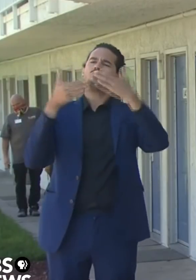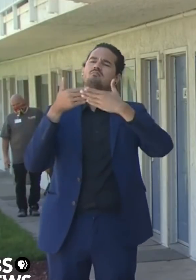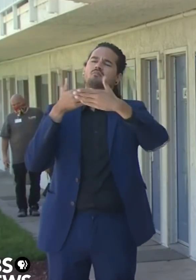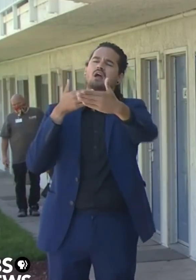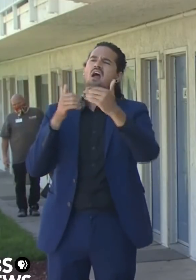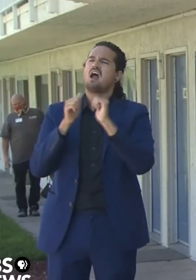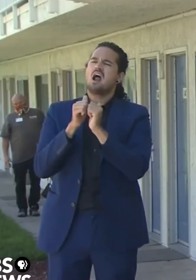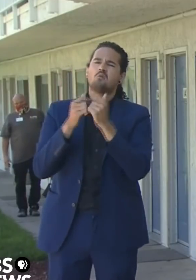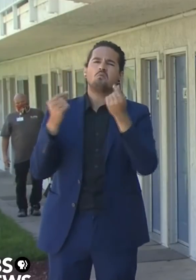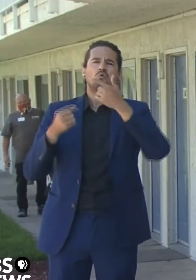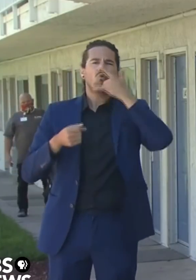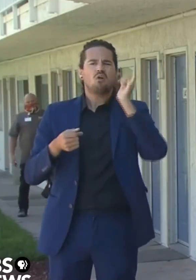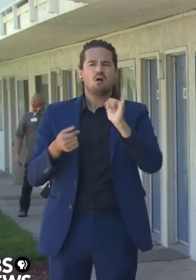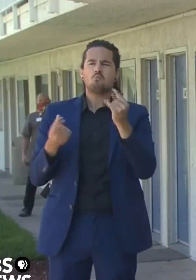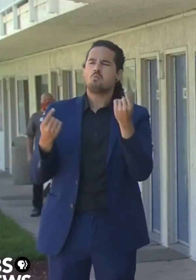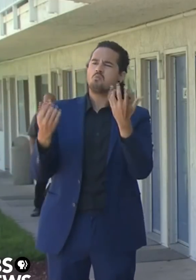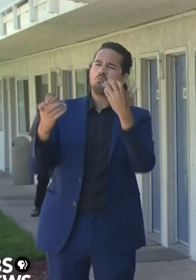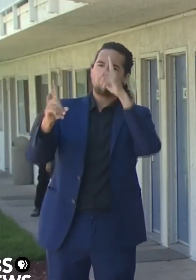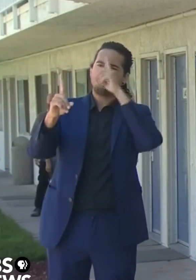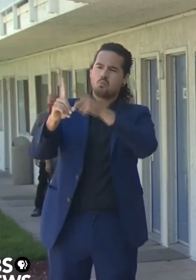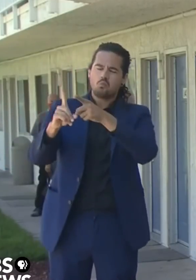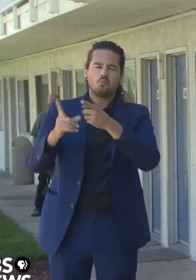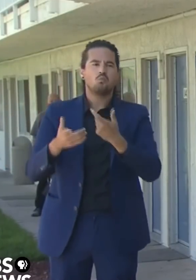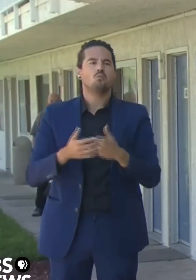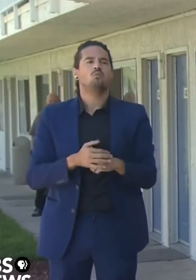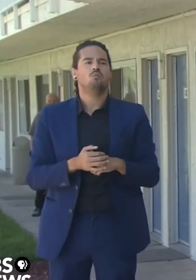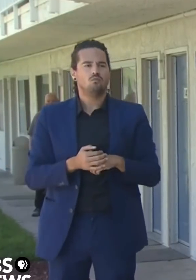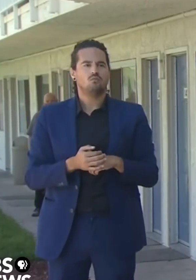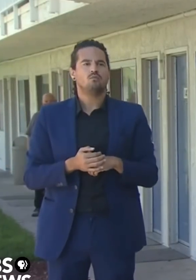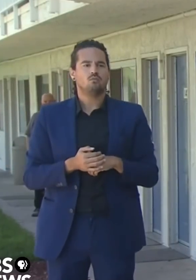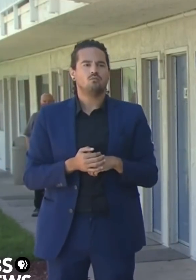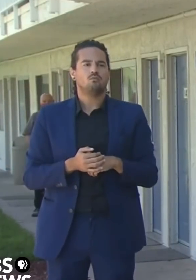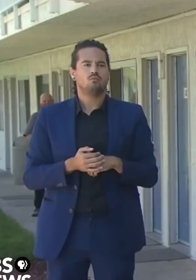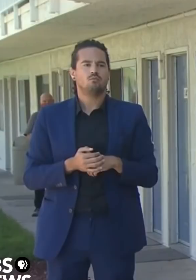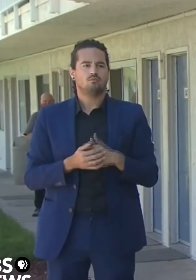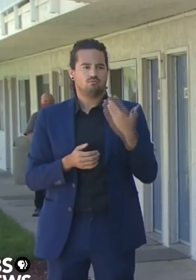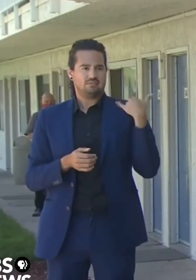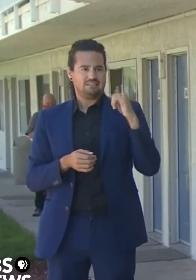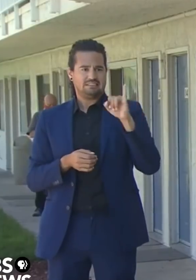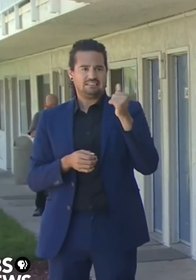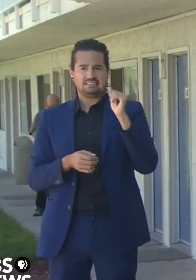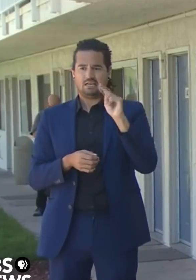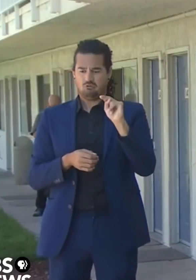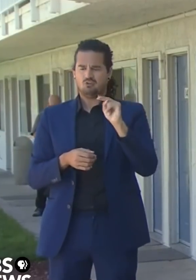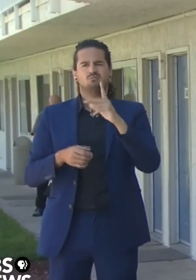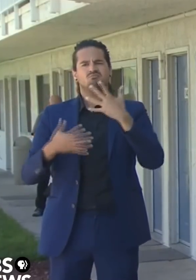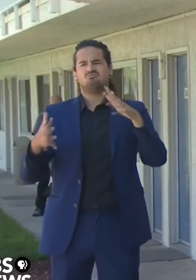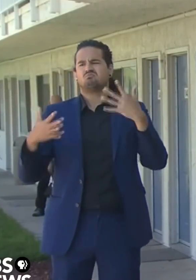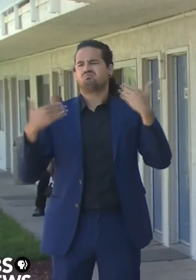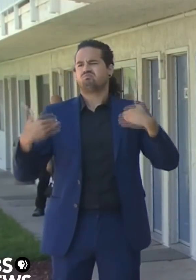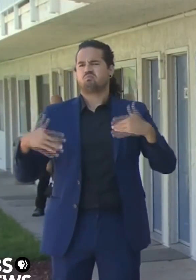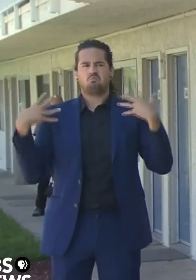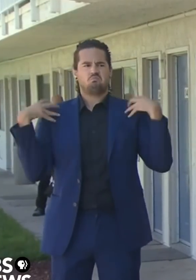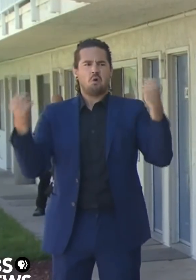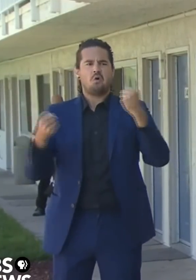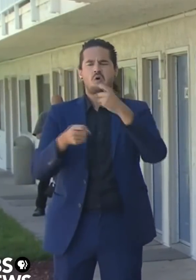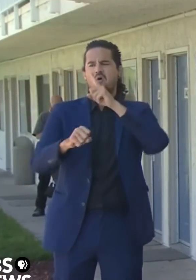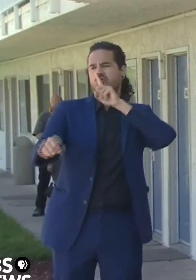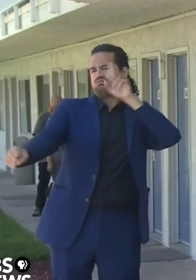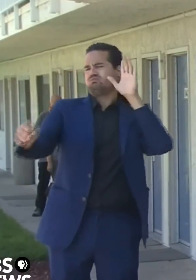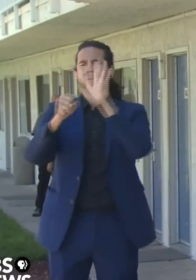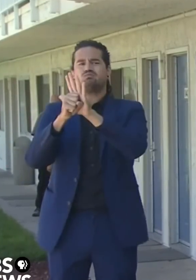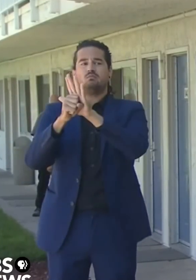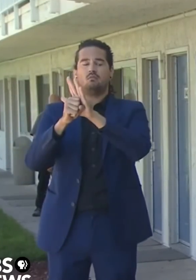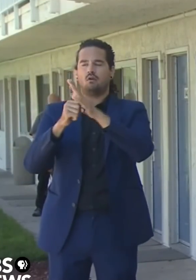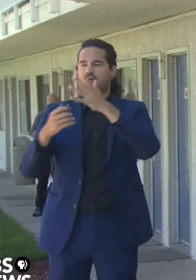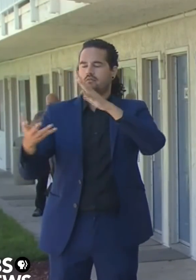and no sooner did we make those commitments than self evidently we started to address the issues